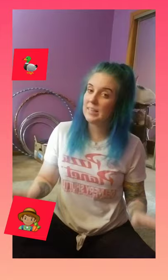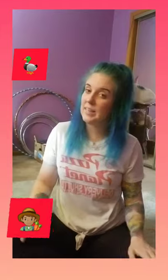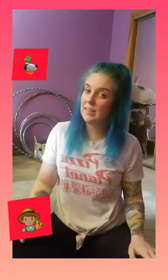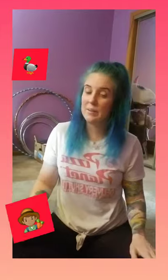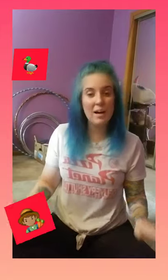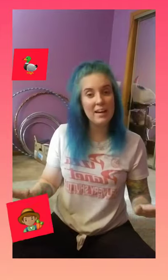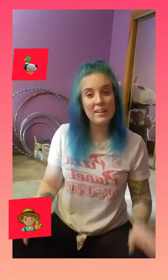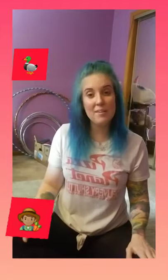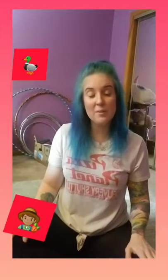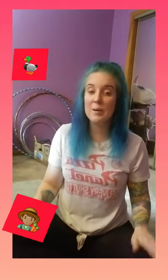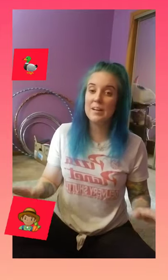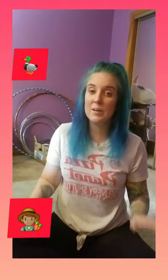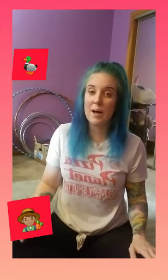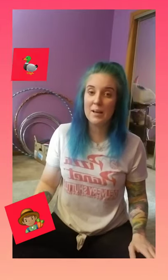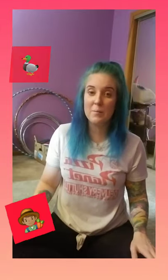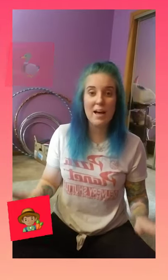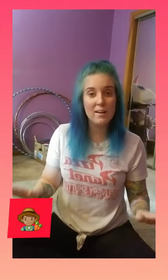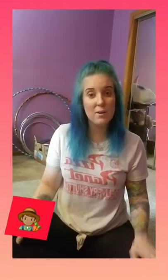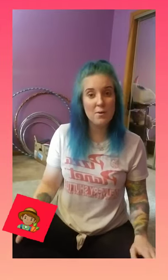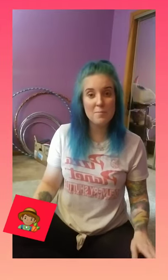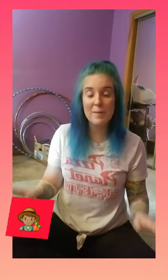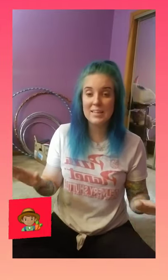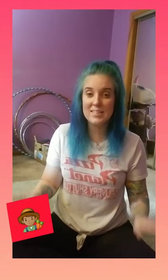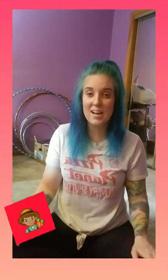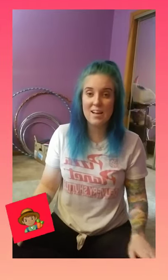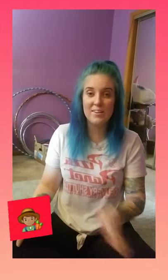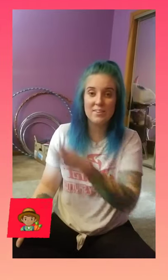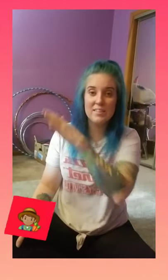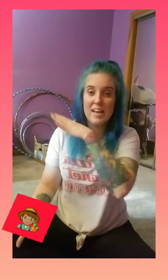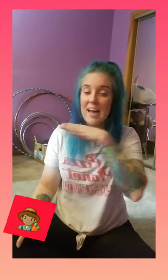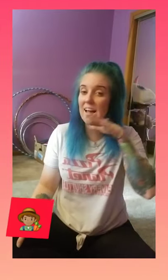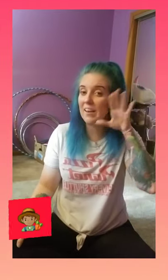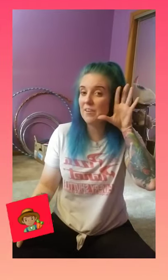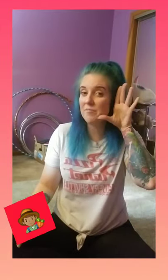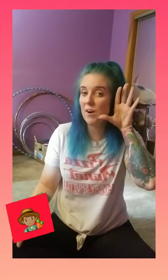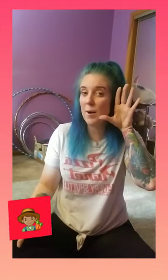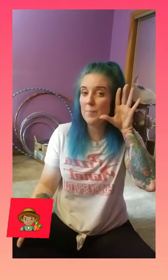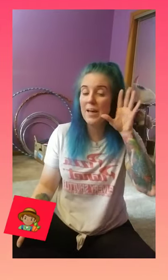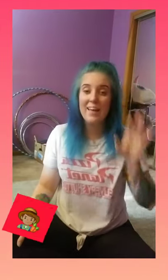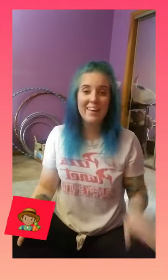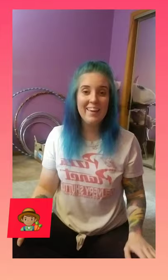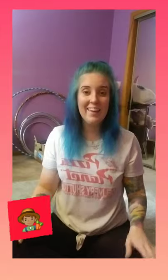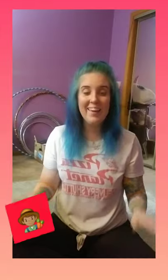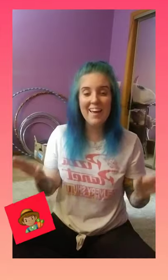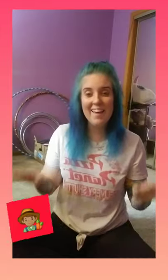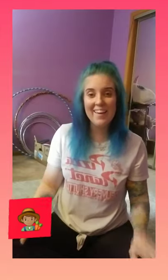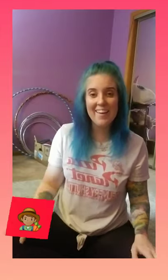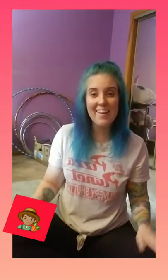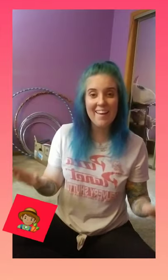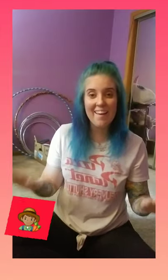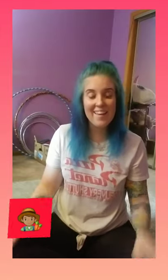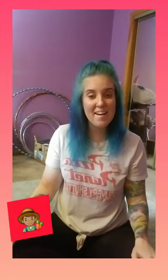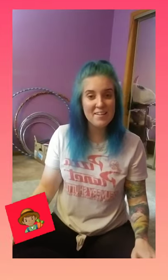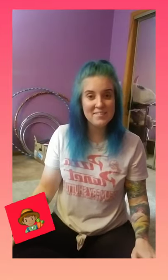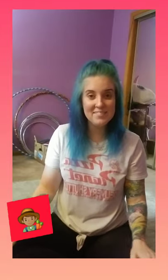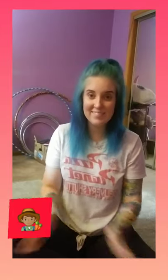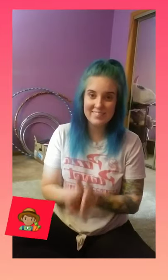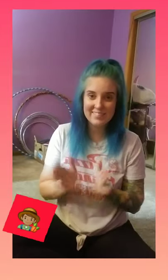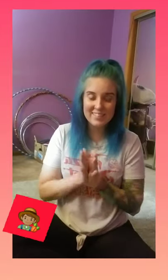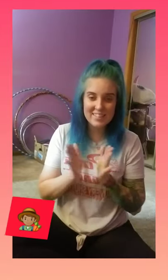there a quack. Everywhere a quack quack. Old MacDonald had a farm. E-I-E-I-O. Good